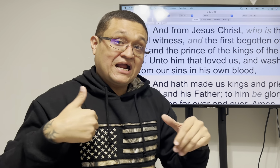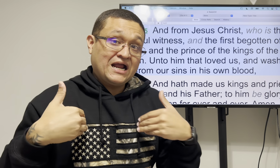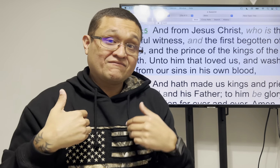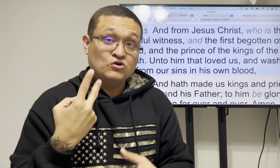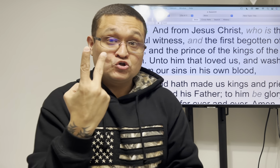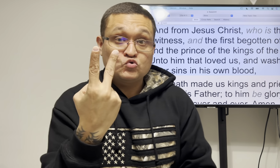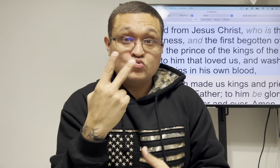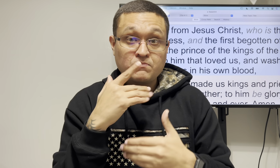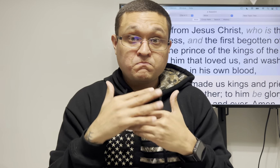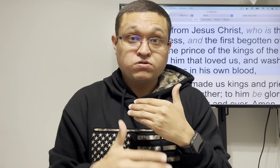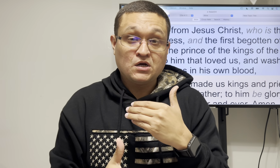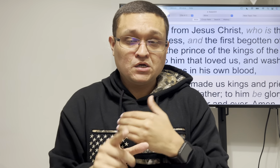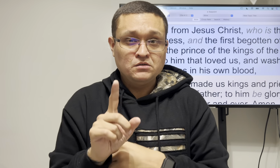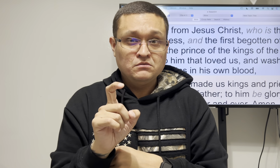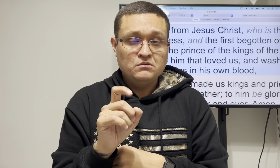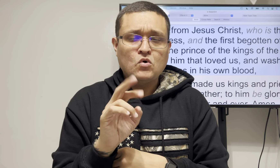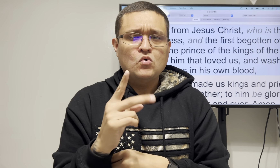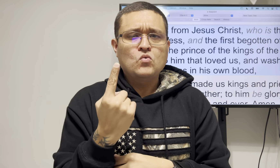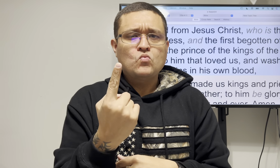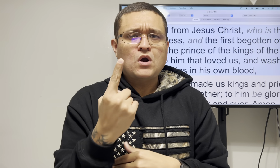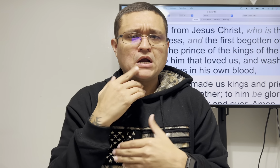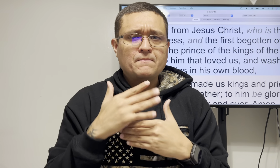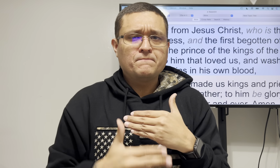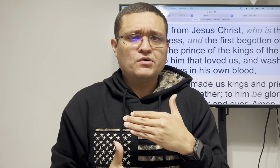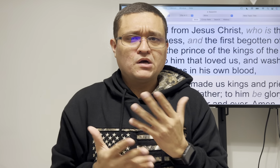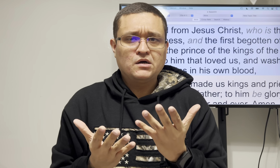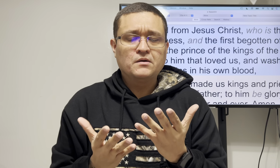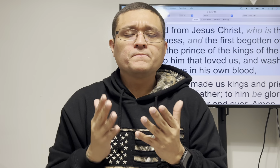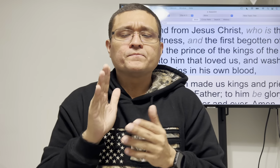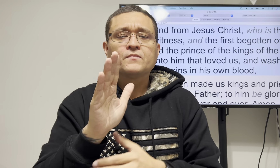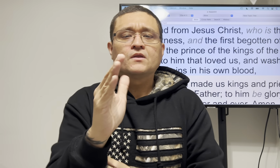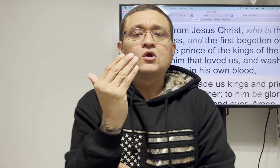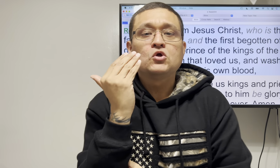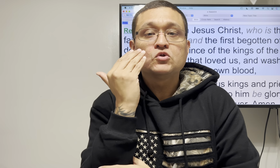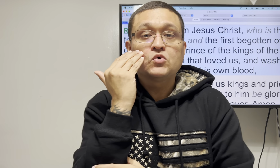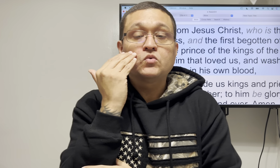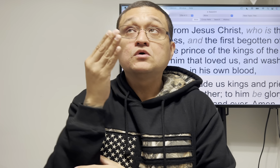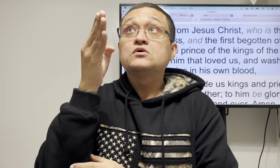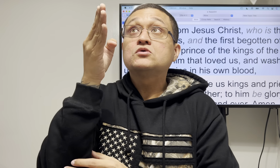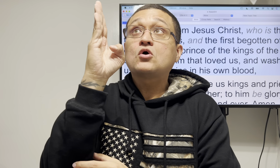we have two different bloods? no we have one